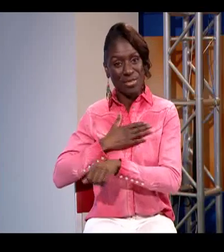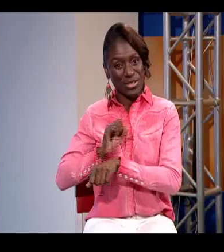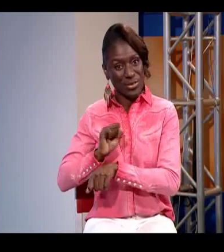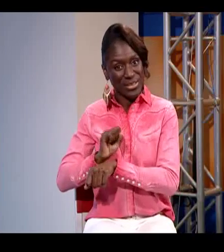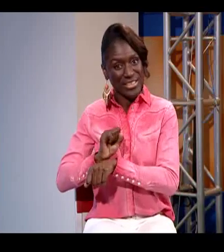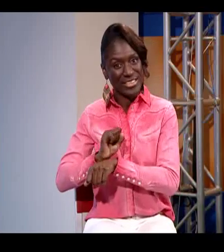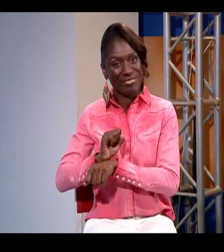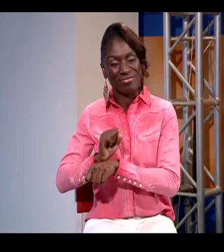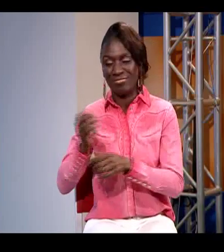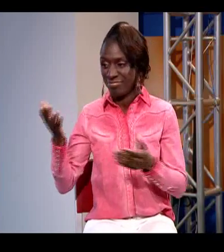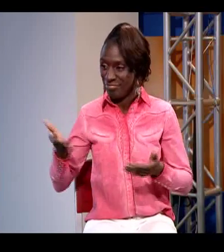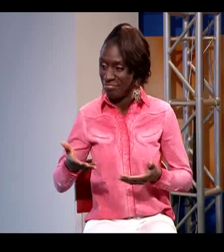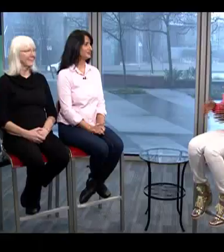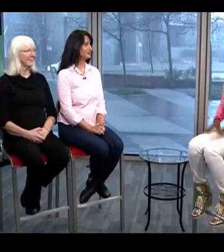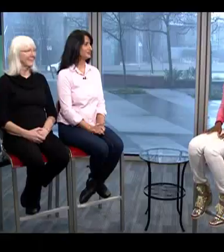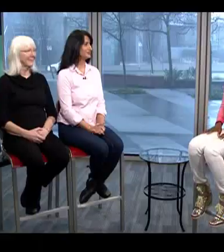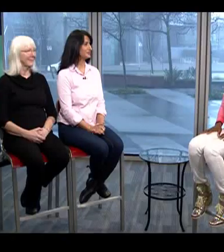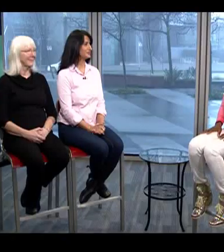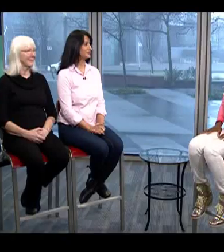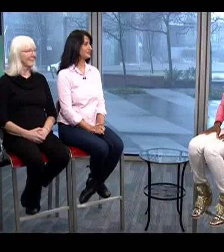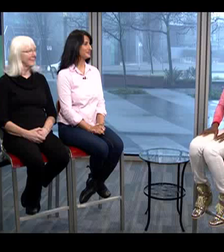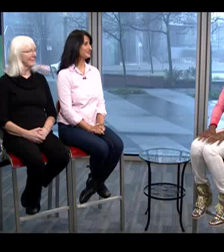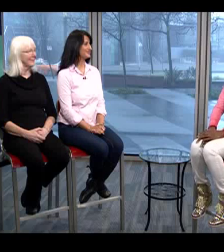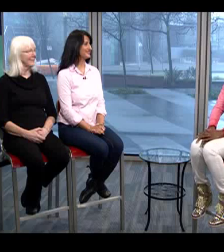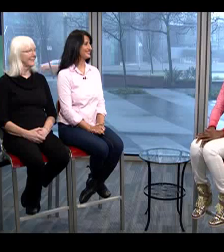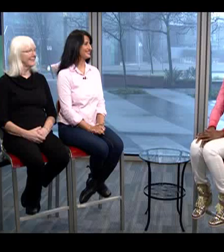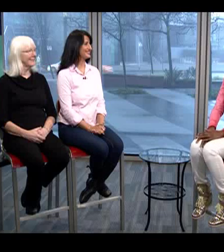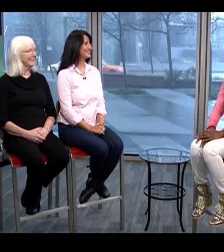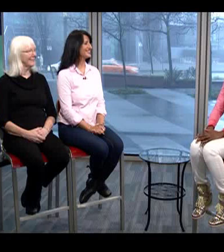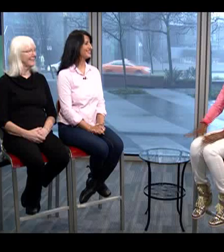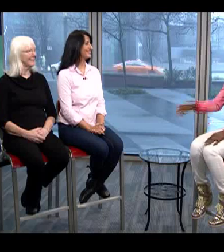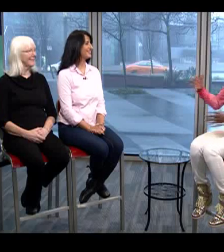here and we have samar who is my work counselor okay